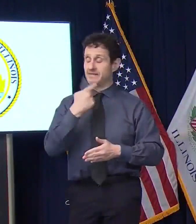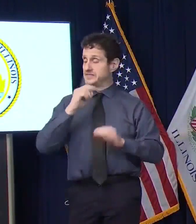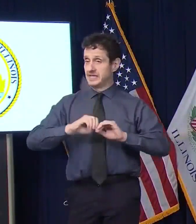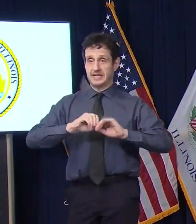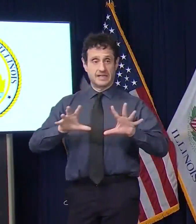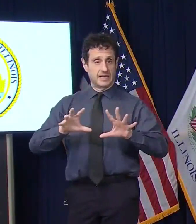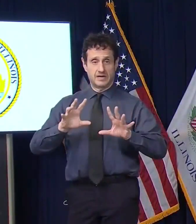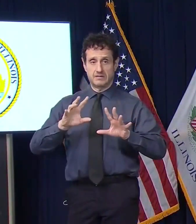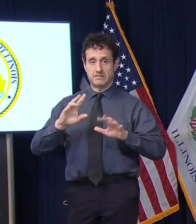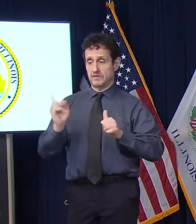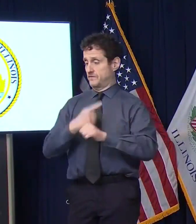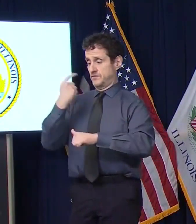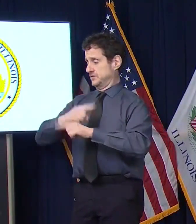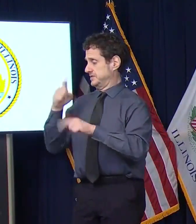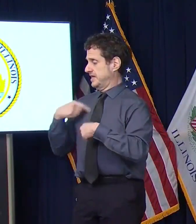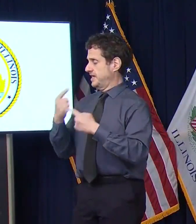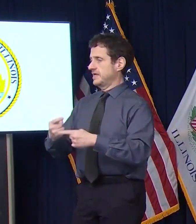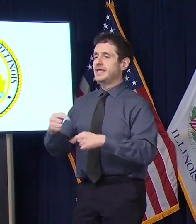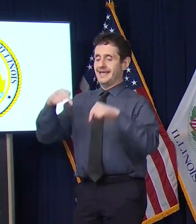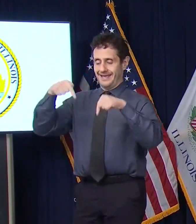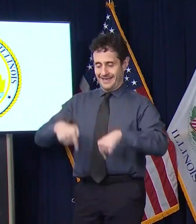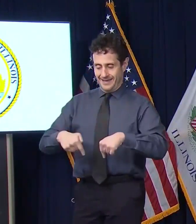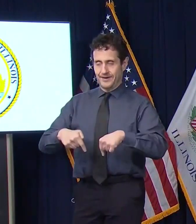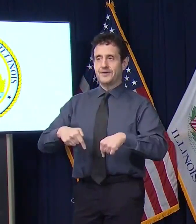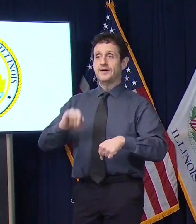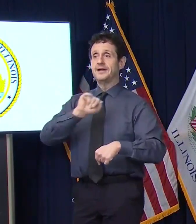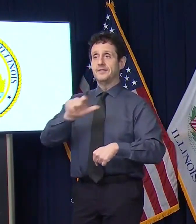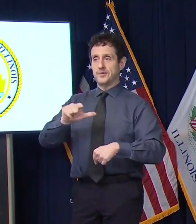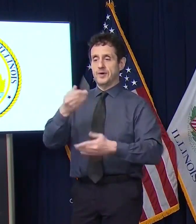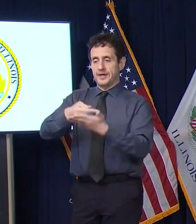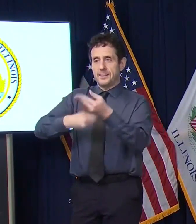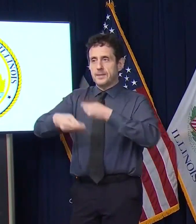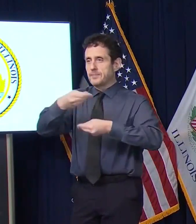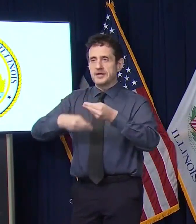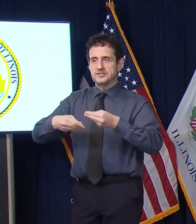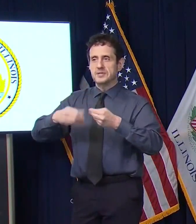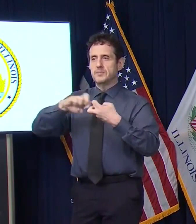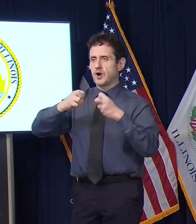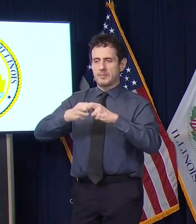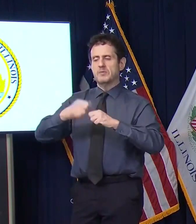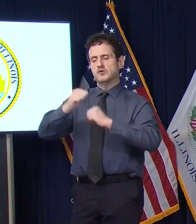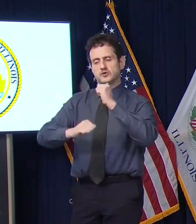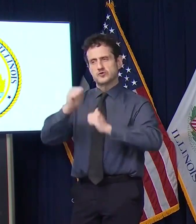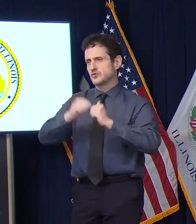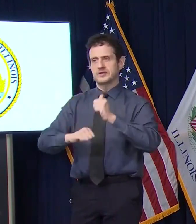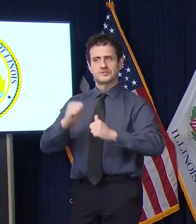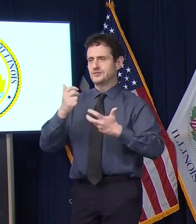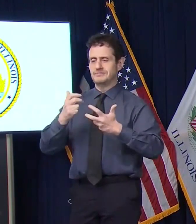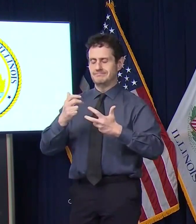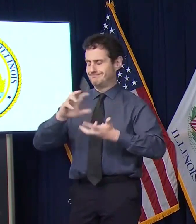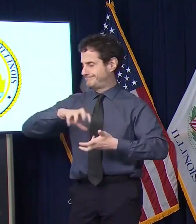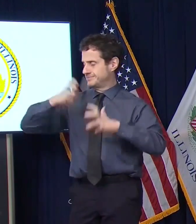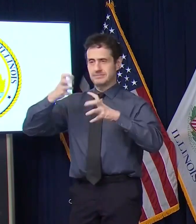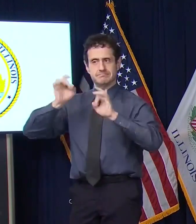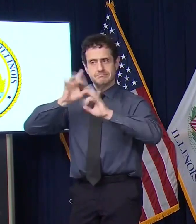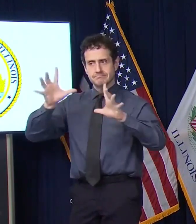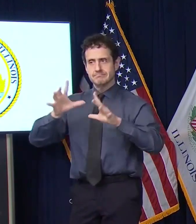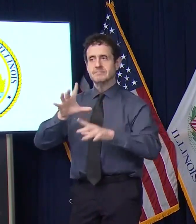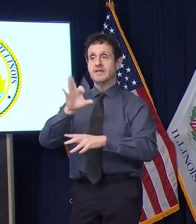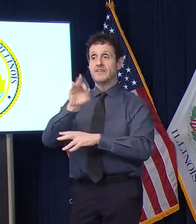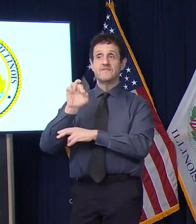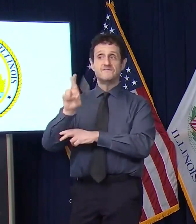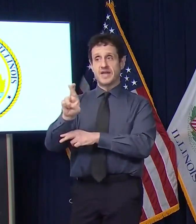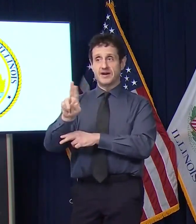We have a structural budget problem in the state of Illinois, and that that needs to be solved, and the fair tax was the best